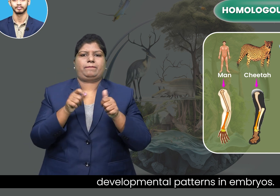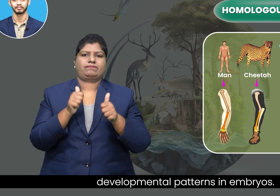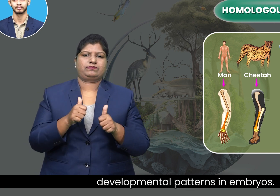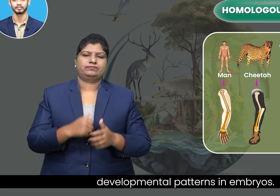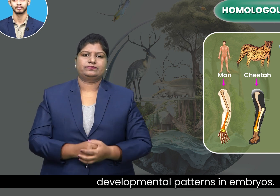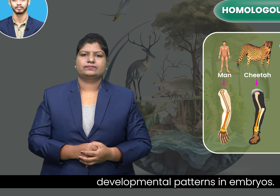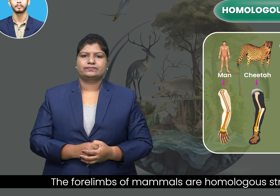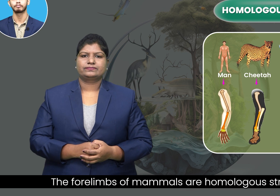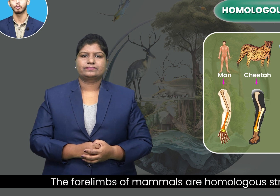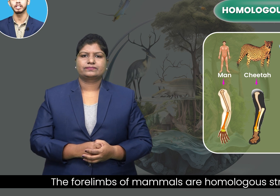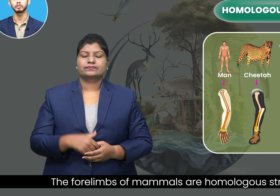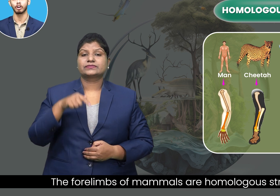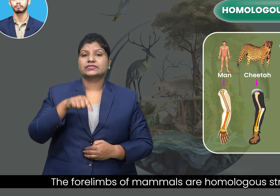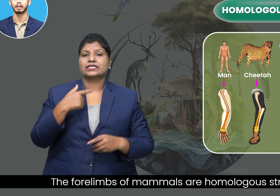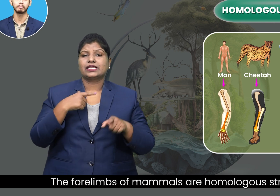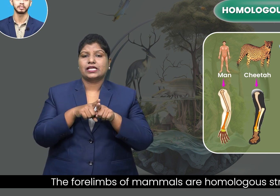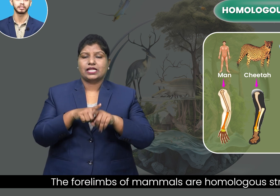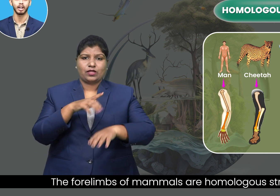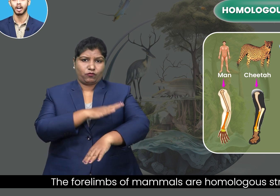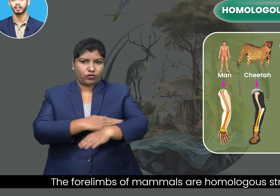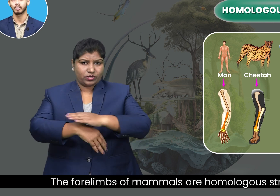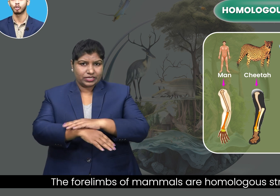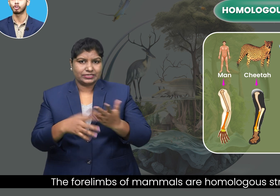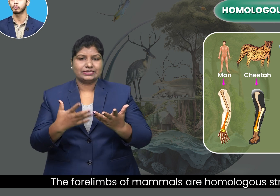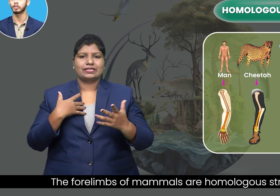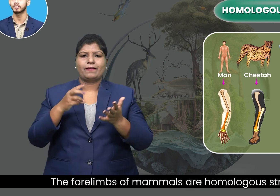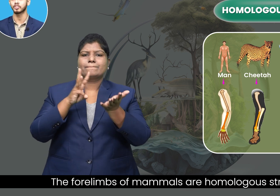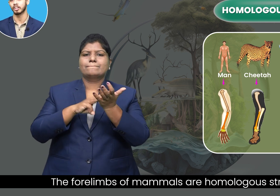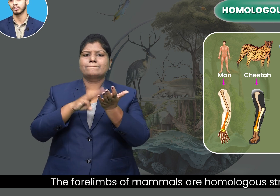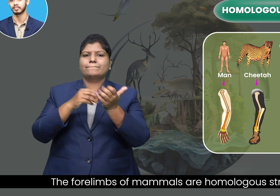The forelimbs of mammals are homologous structures.